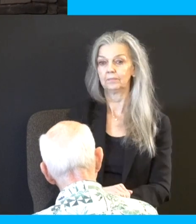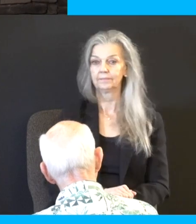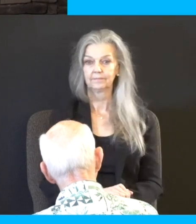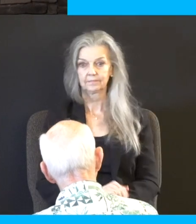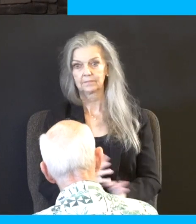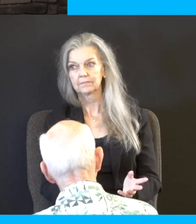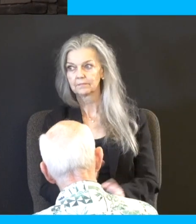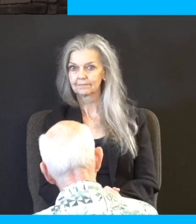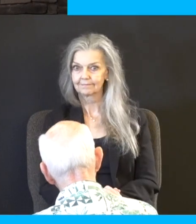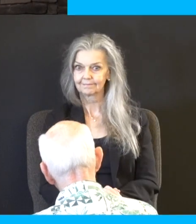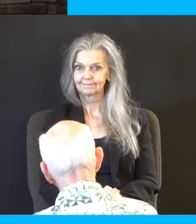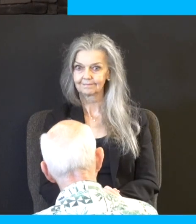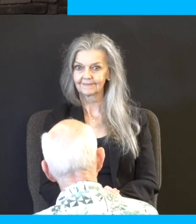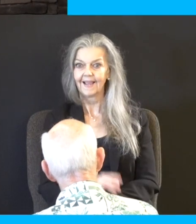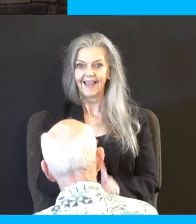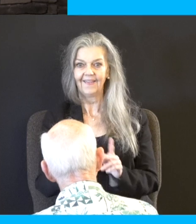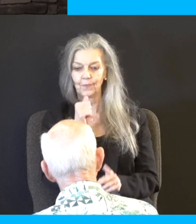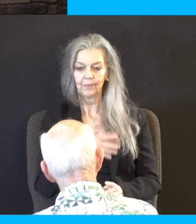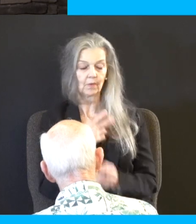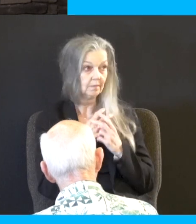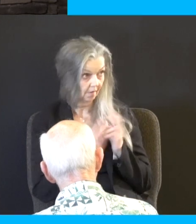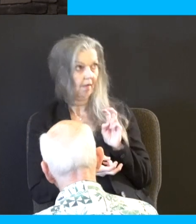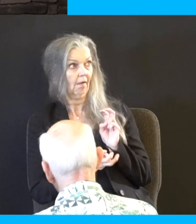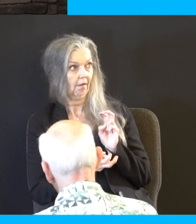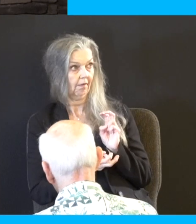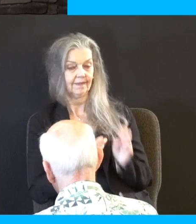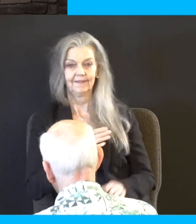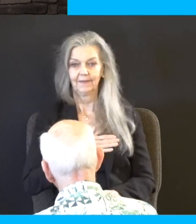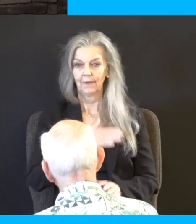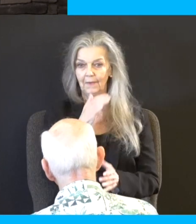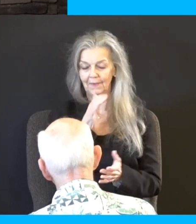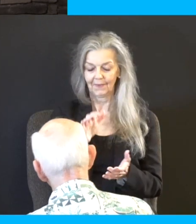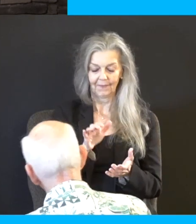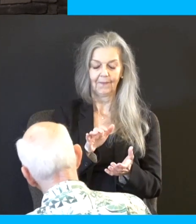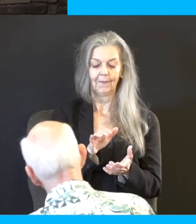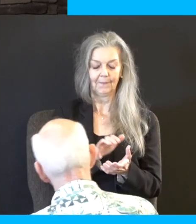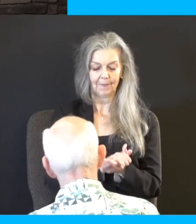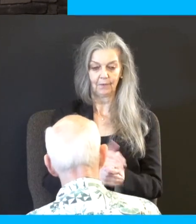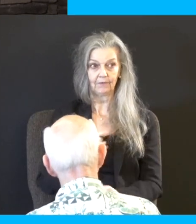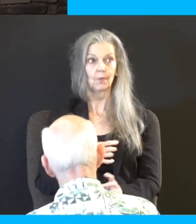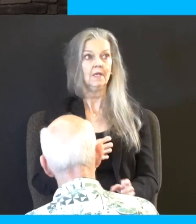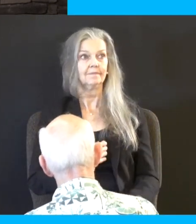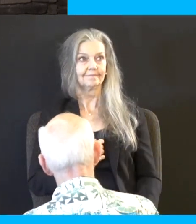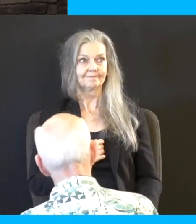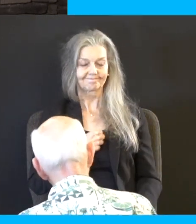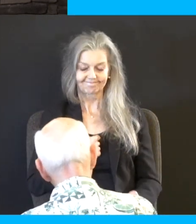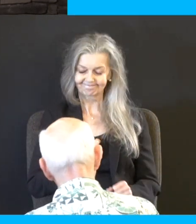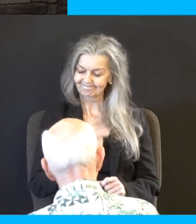Do you hear the gasps? They were all female. My wife was like, she starts like, I'm like, don't, don't. We're not having